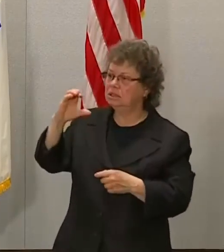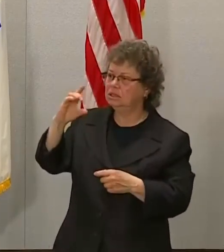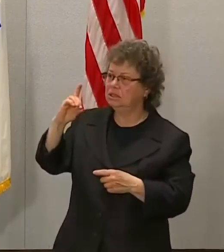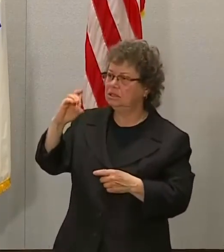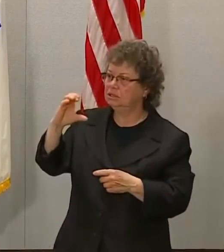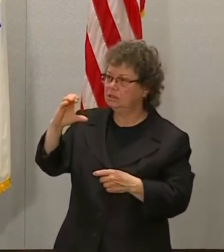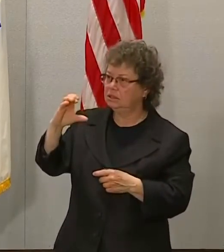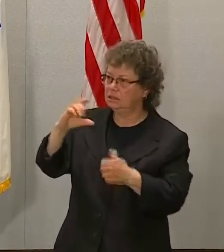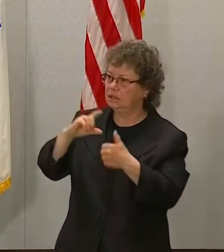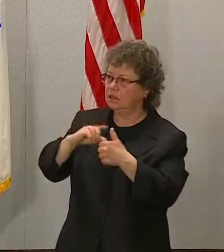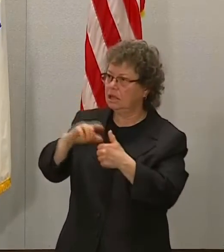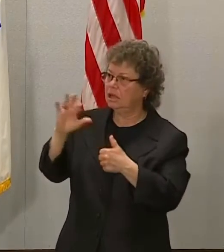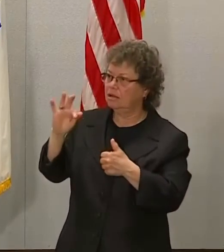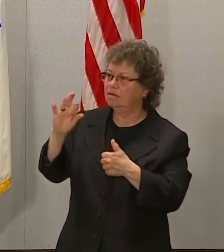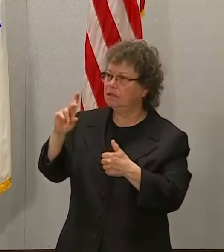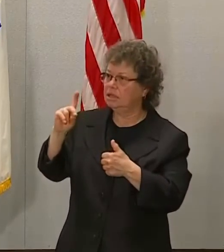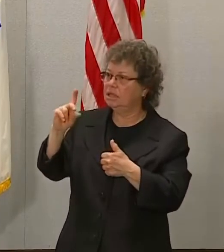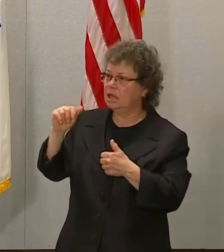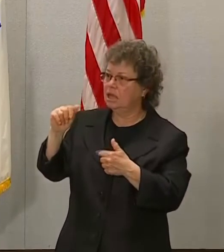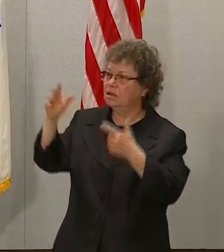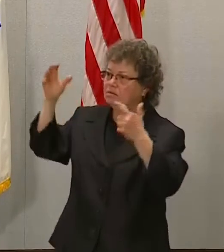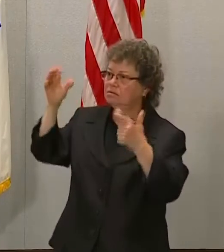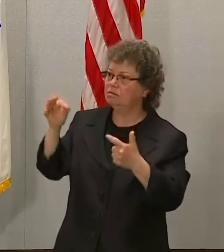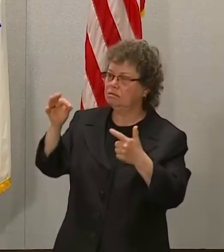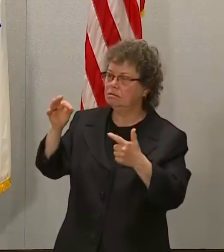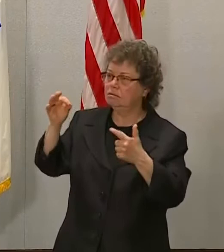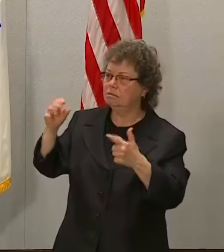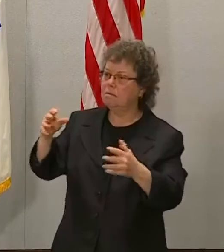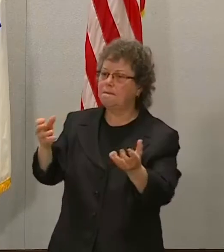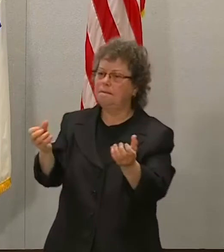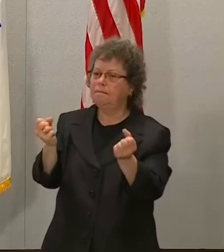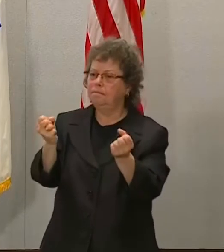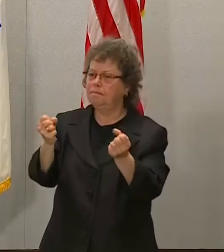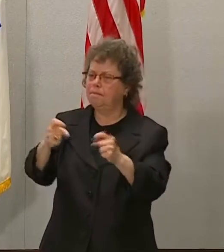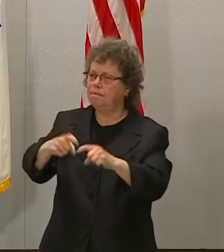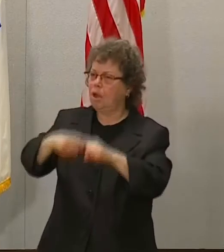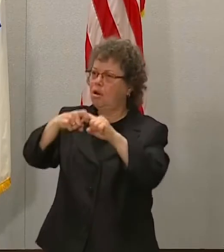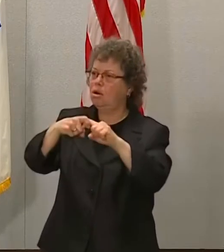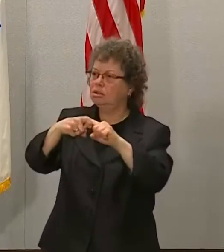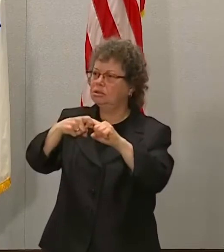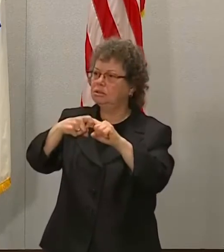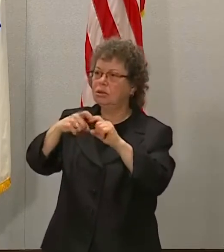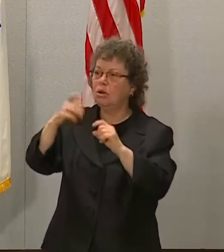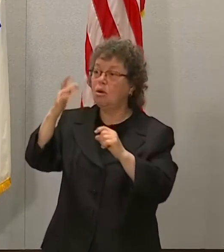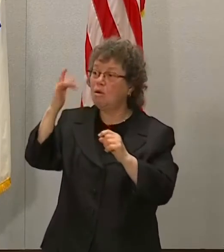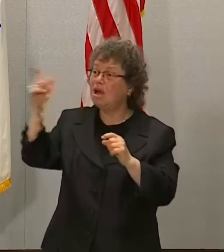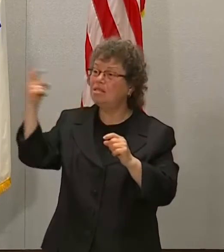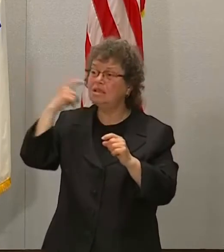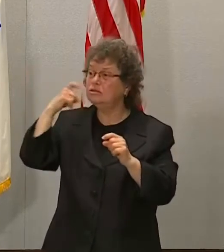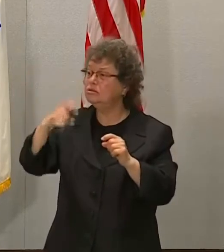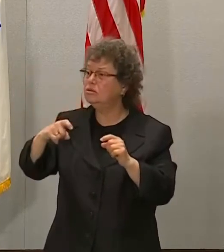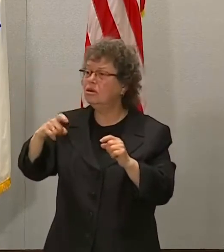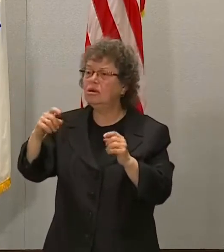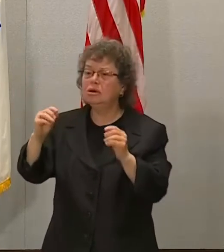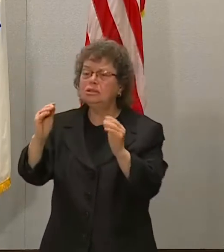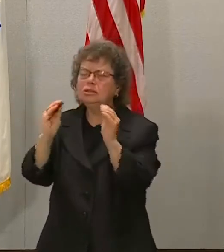calling for a pause because they saw, in a very small number of cases,